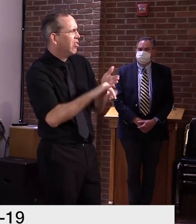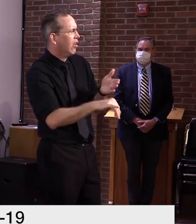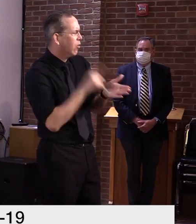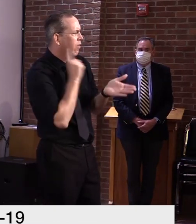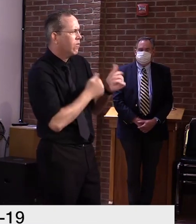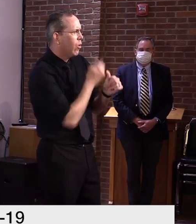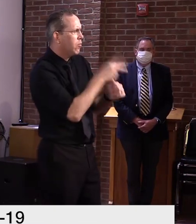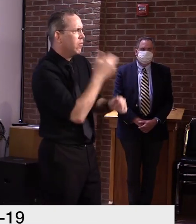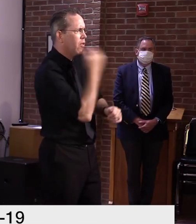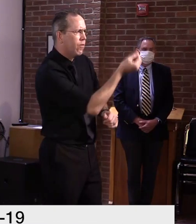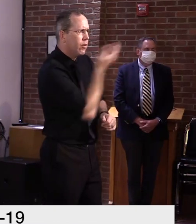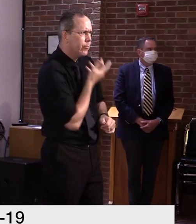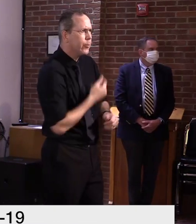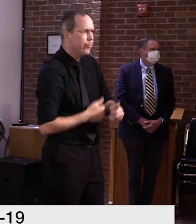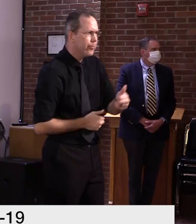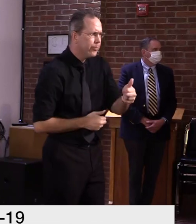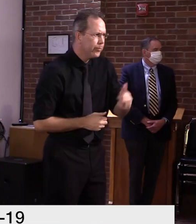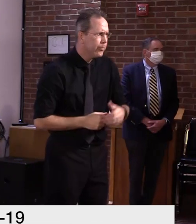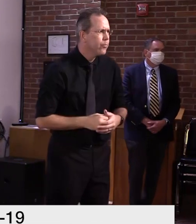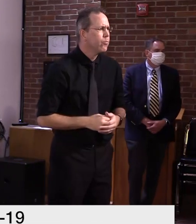Mike Donahue, the Islander.